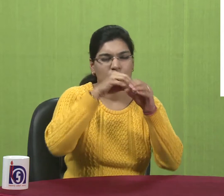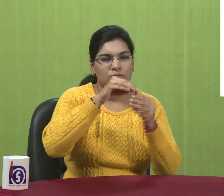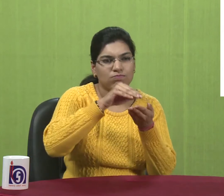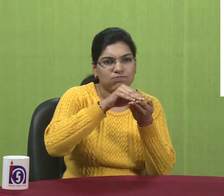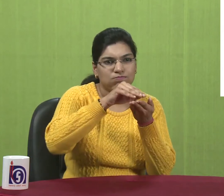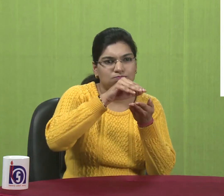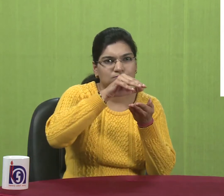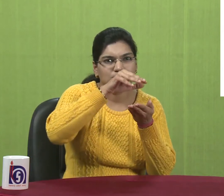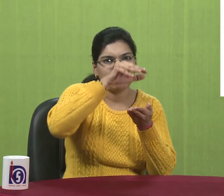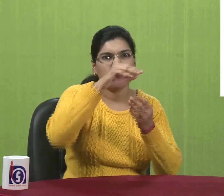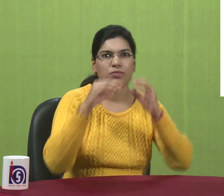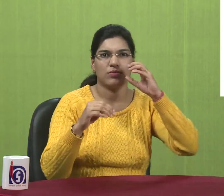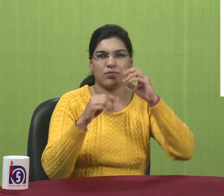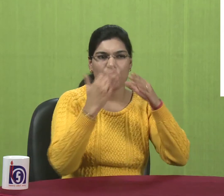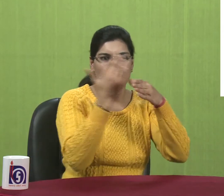So after installing and storing.